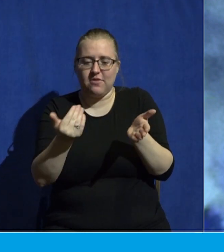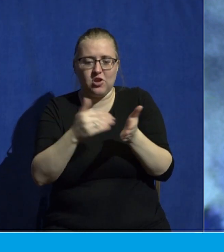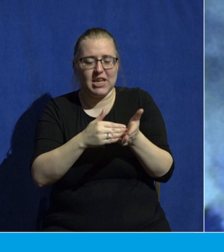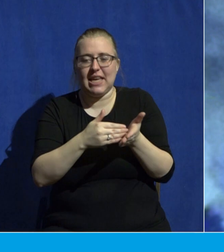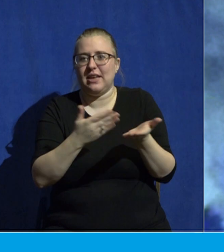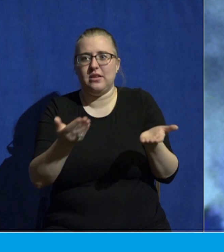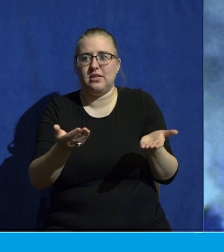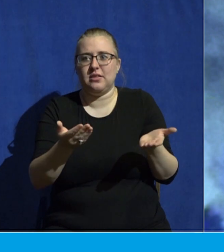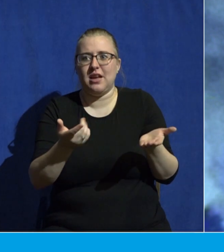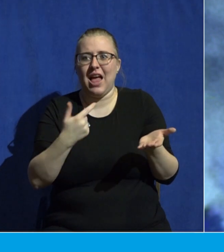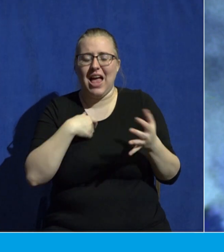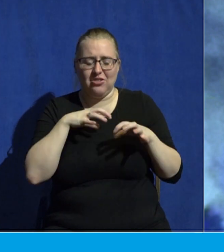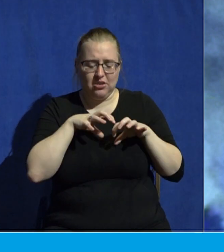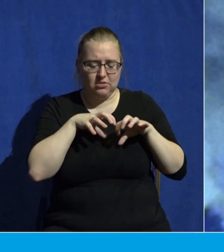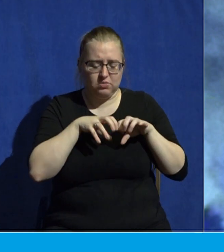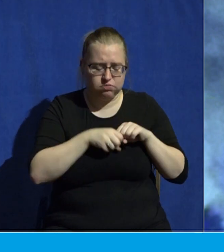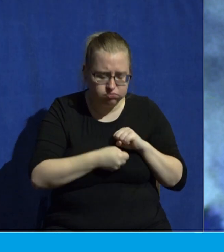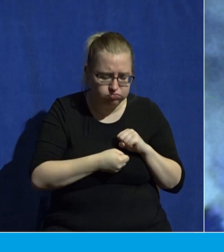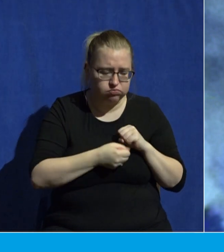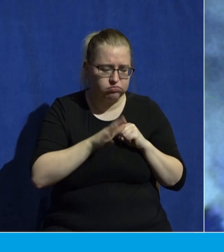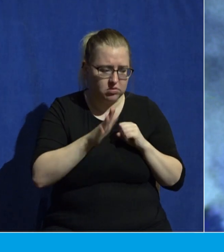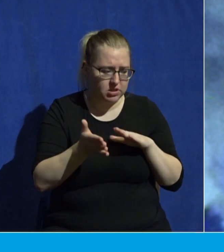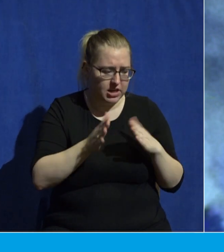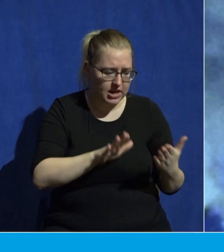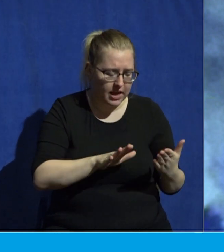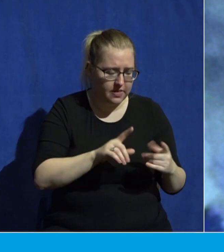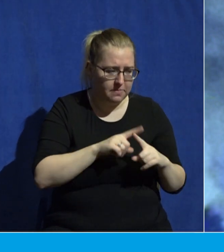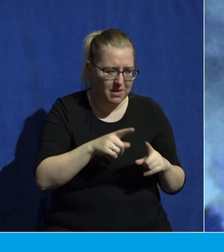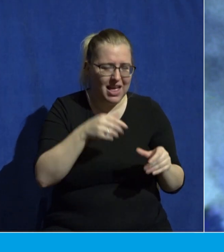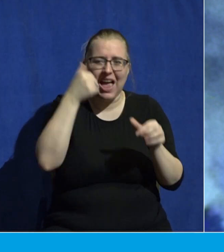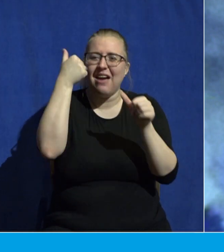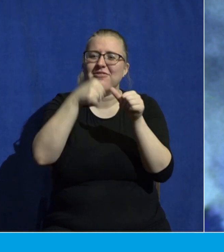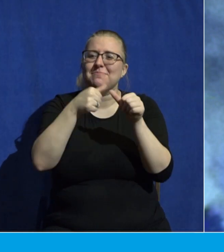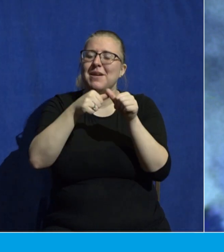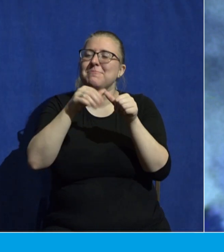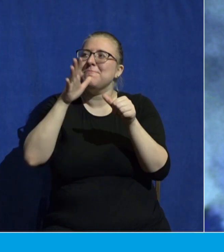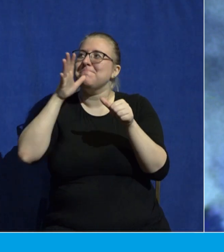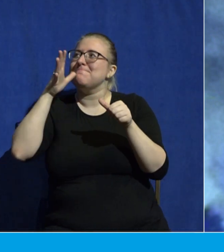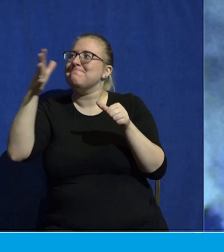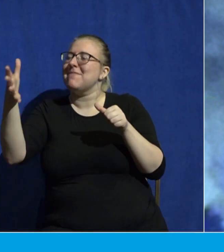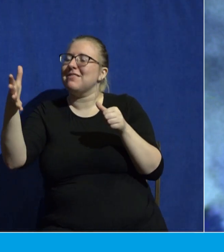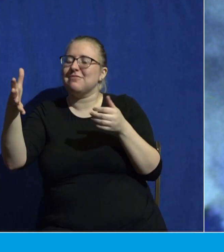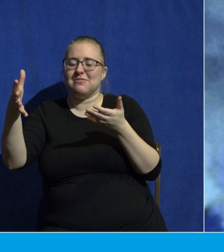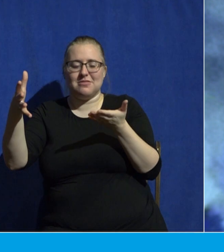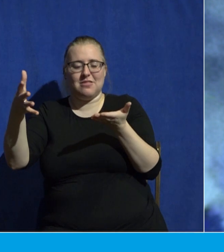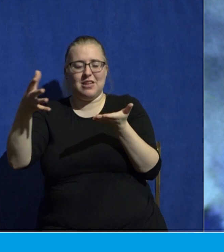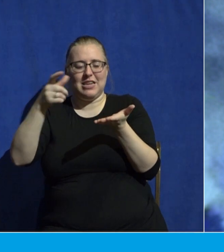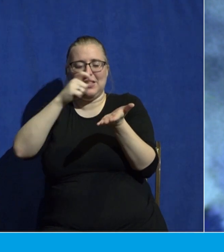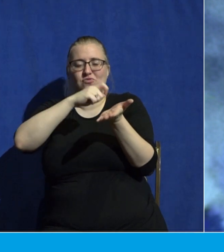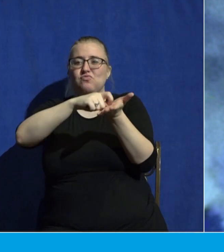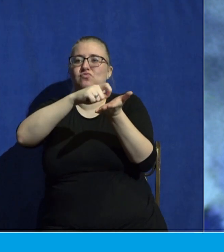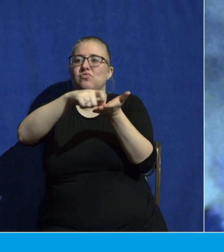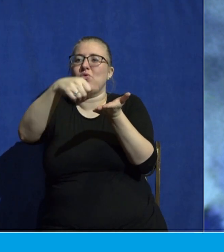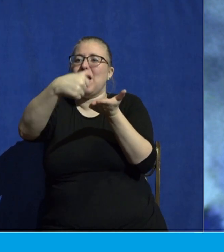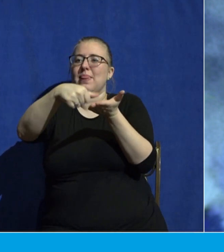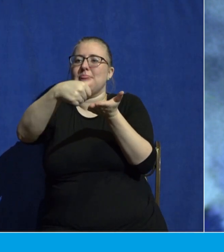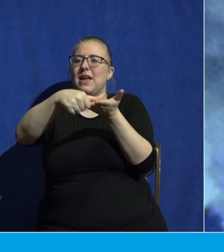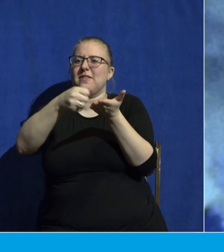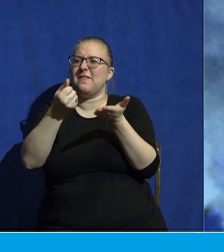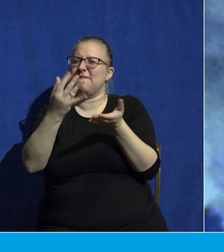her death, I remembered a handwritten letter that my nani wrote me several years ago on the day that my family and